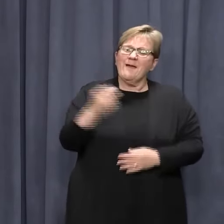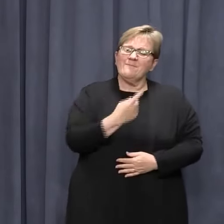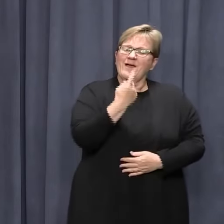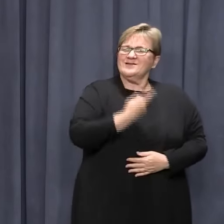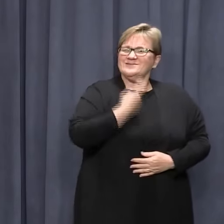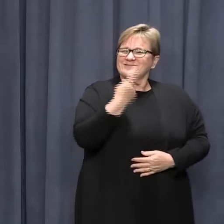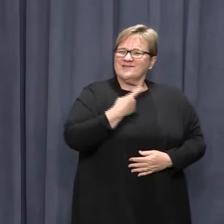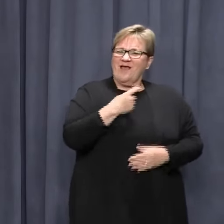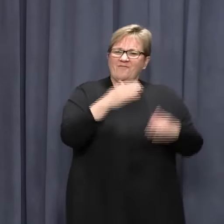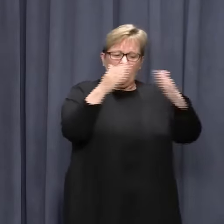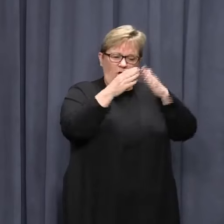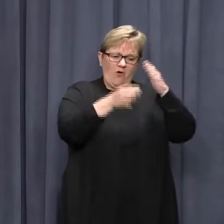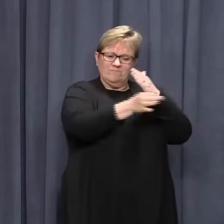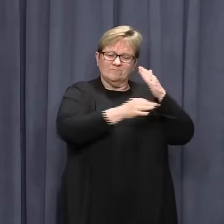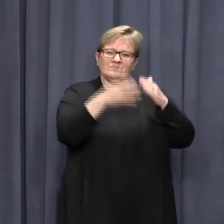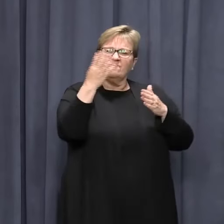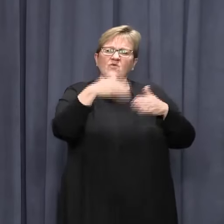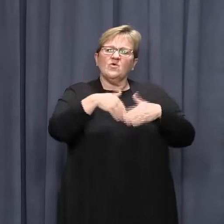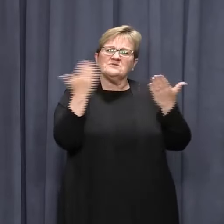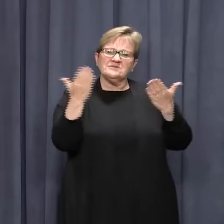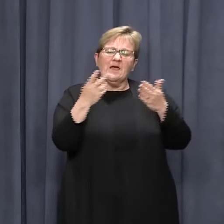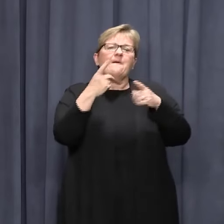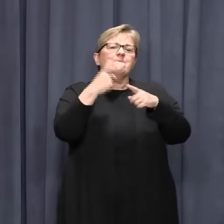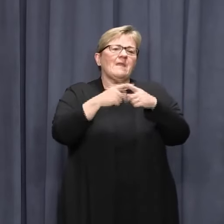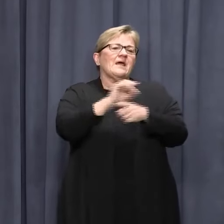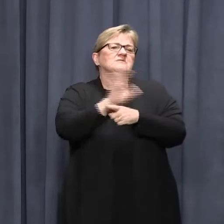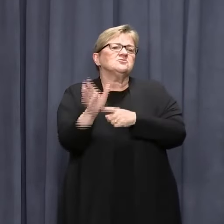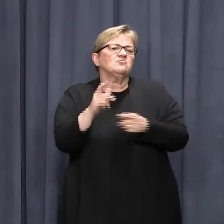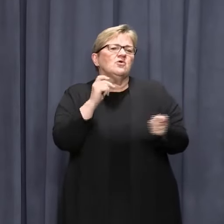-quarantine and take a COVID test.